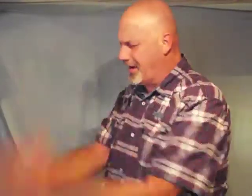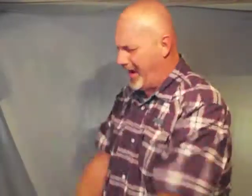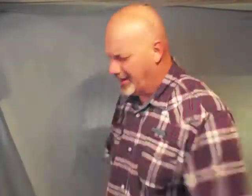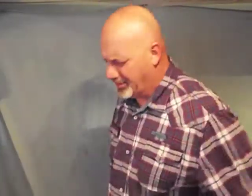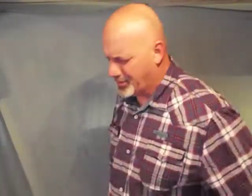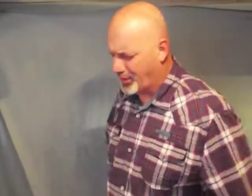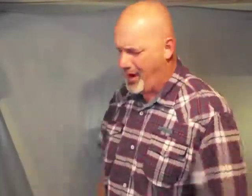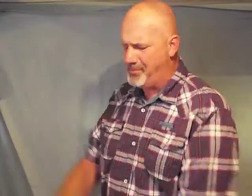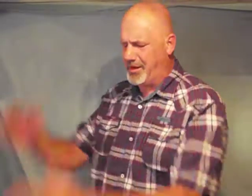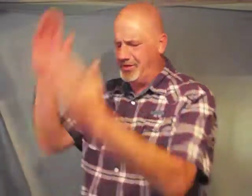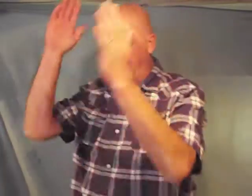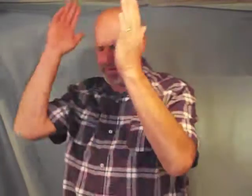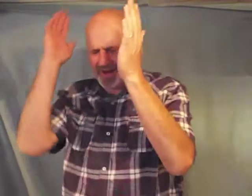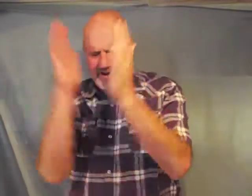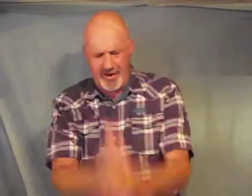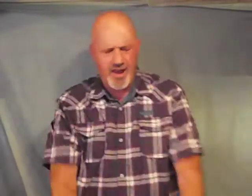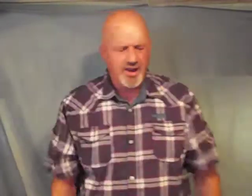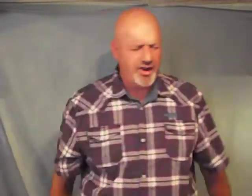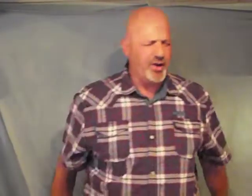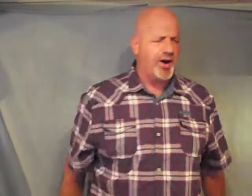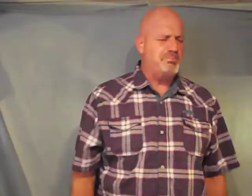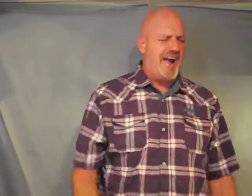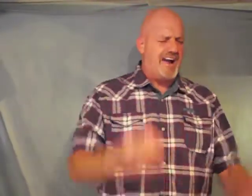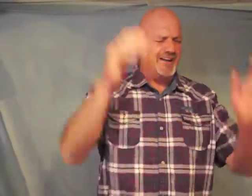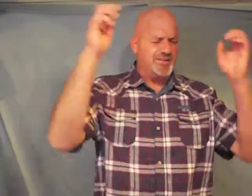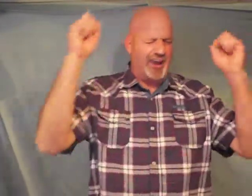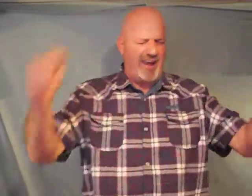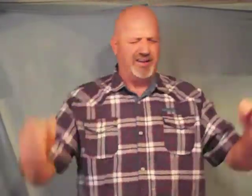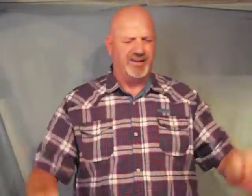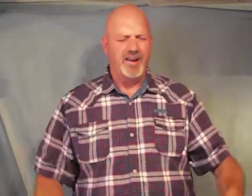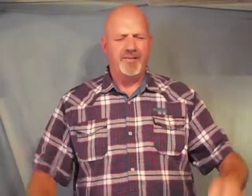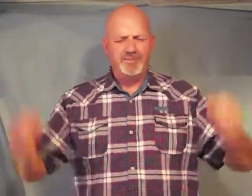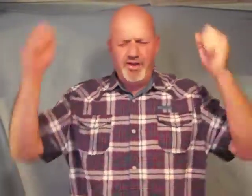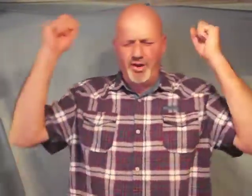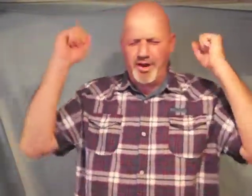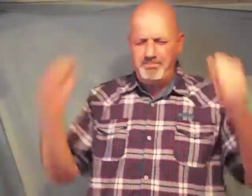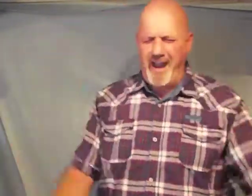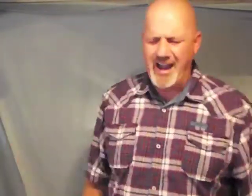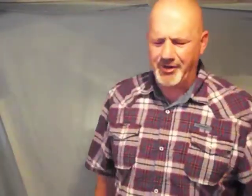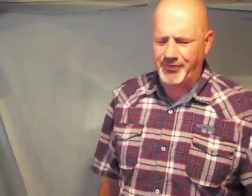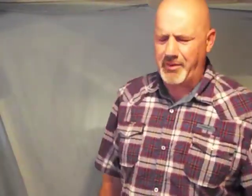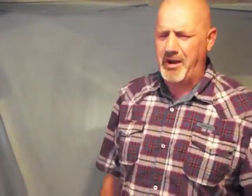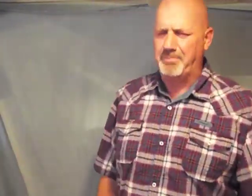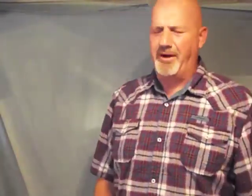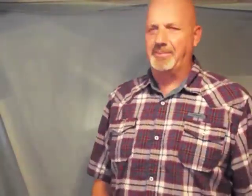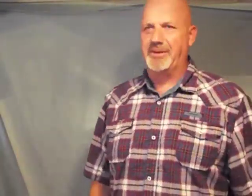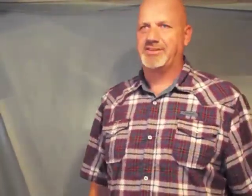kingdoms are crumbling to the ground you are bound Satan you are bound from our pulpits